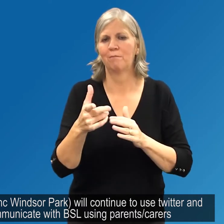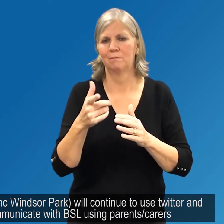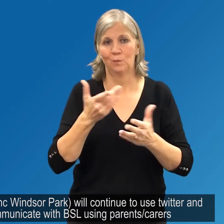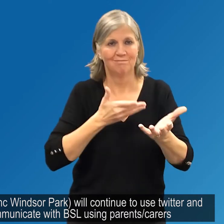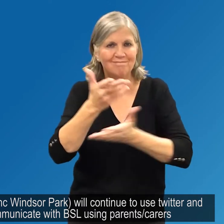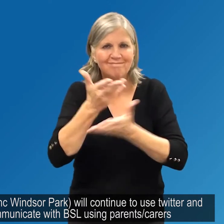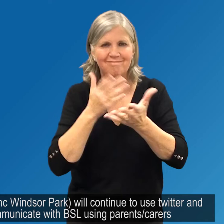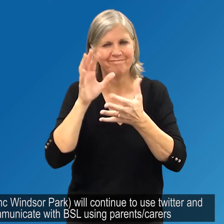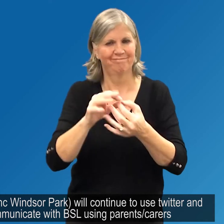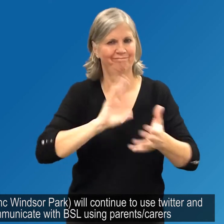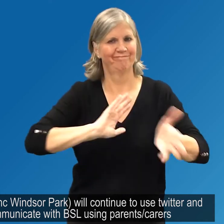slash carers,